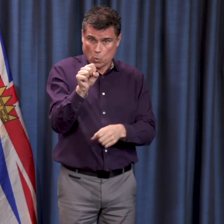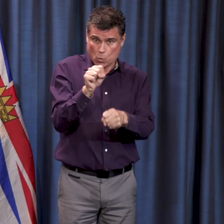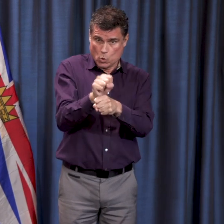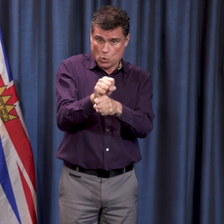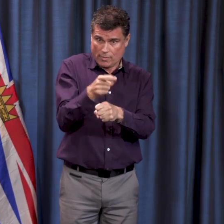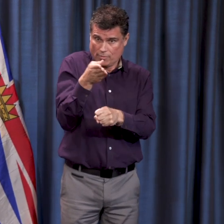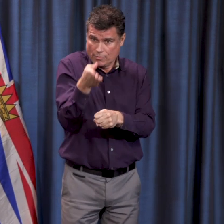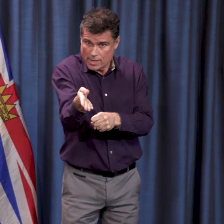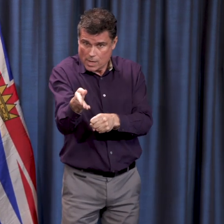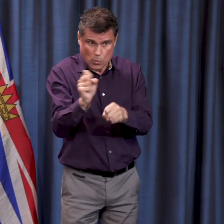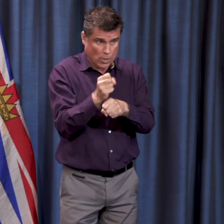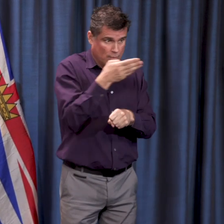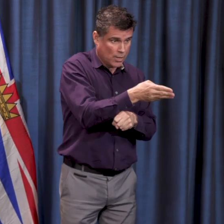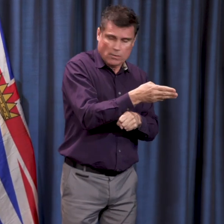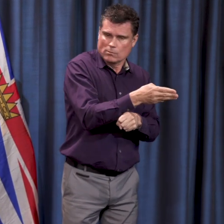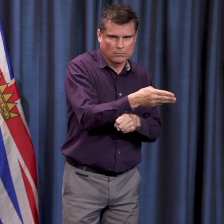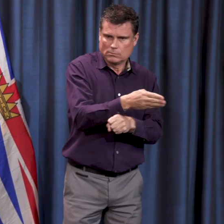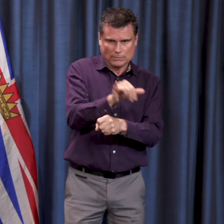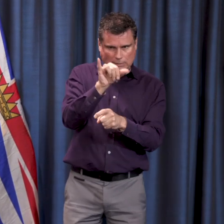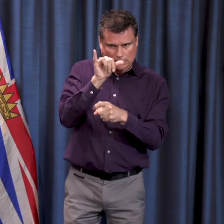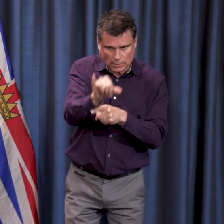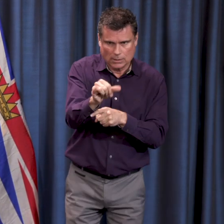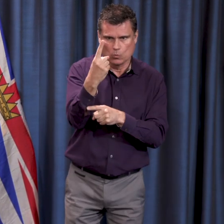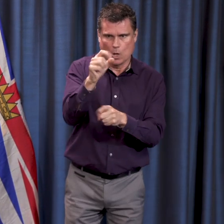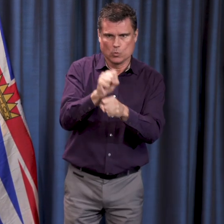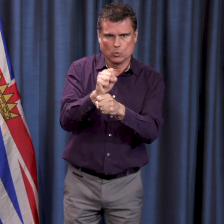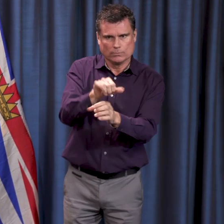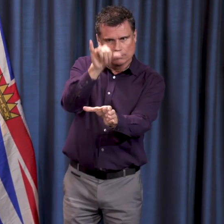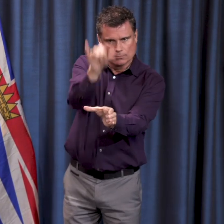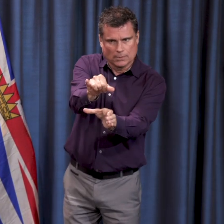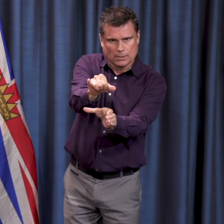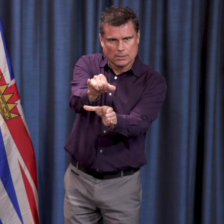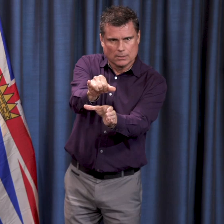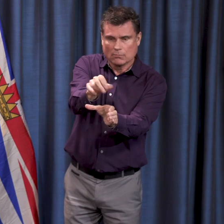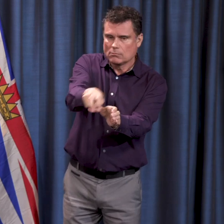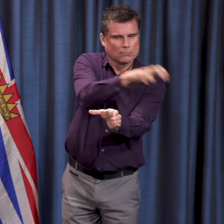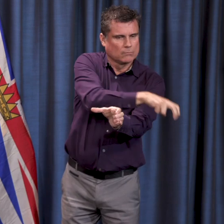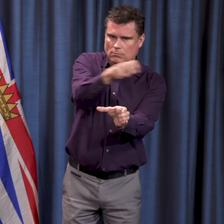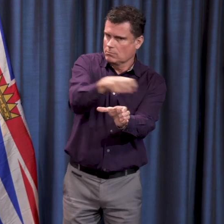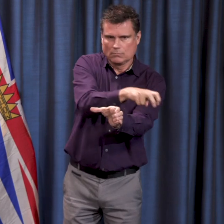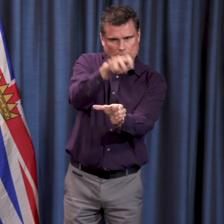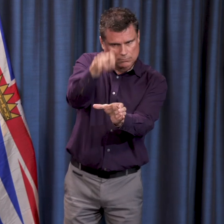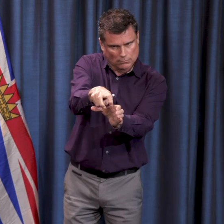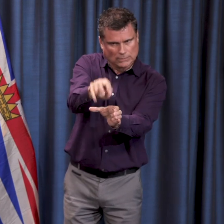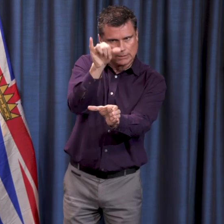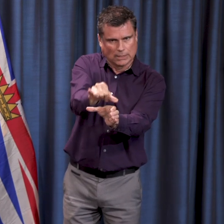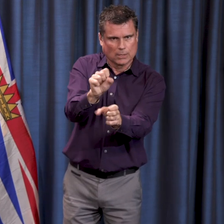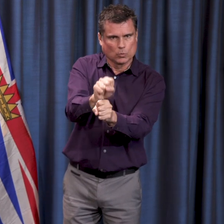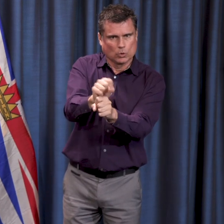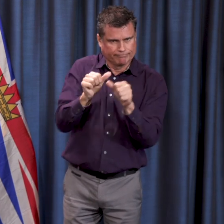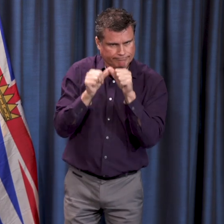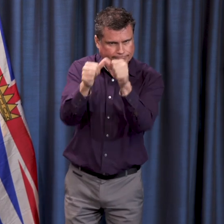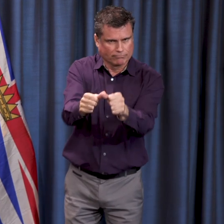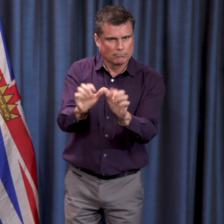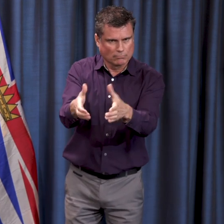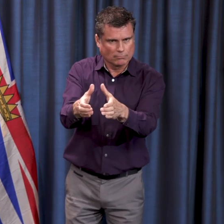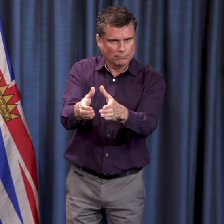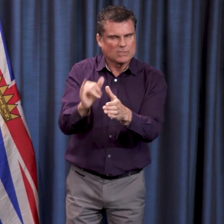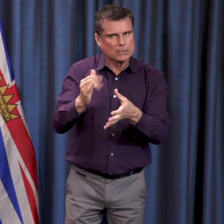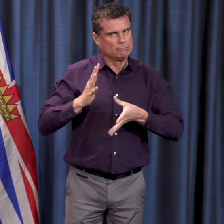particularly through this outbreak and through this pandemic. And that is something that is being undertaken as an urgent